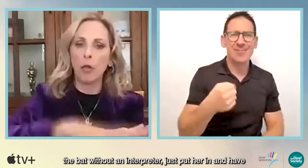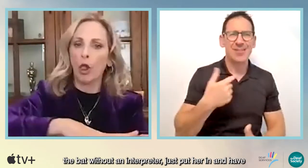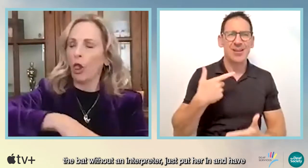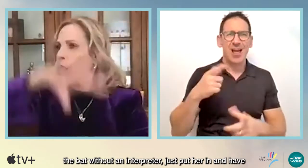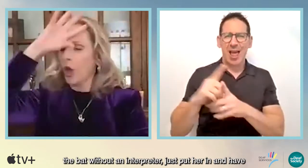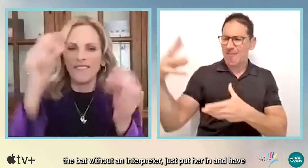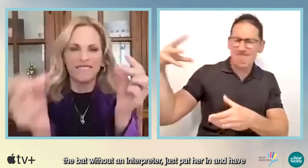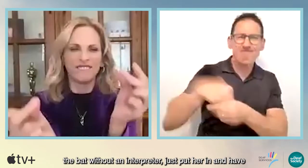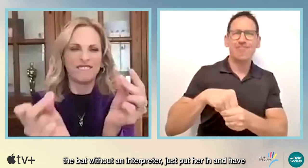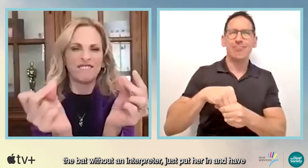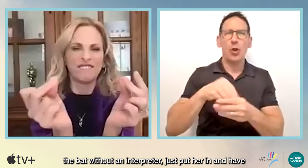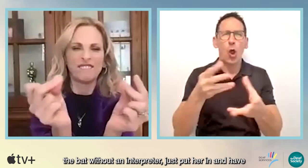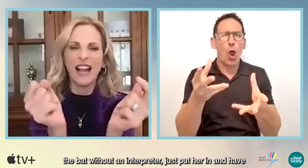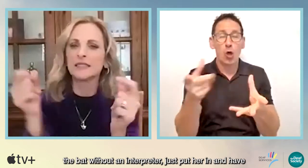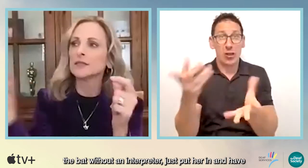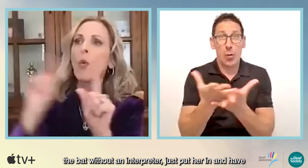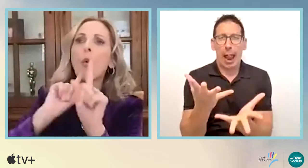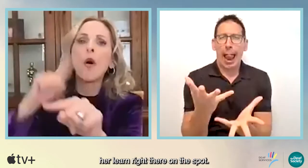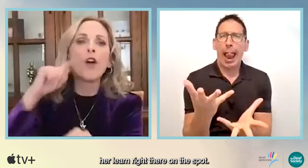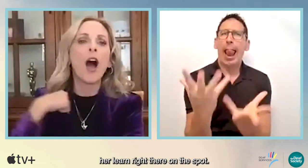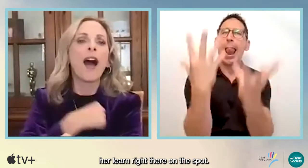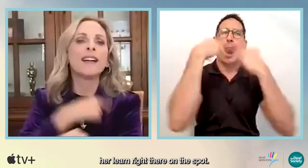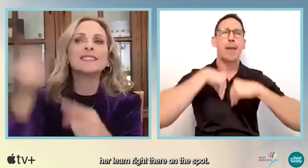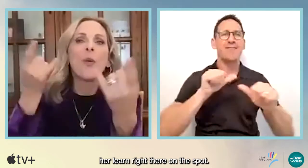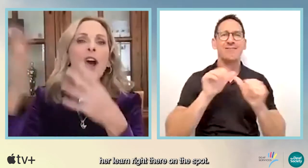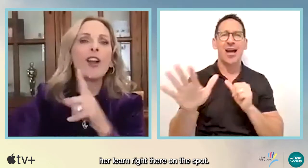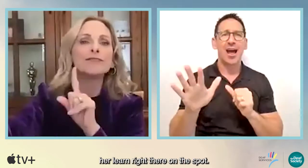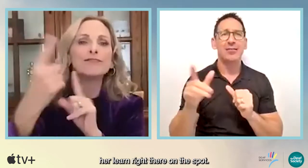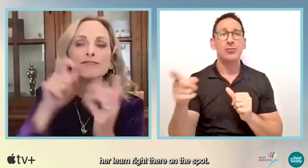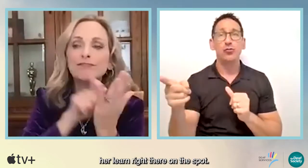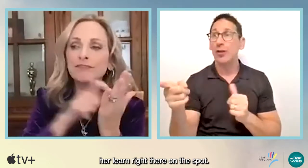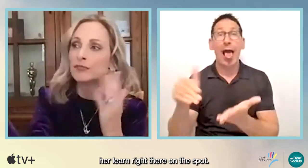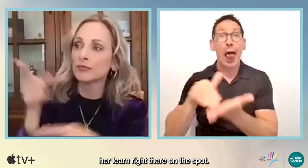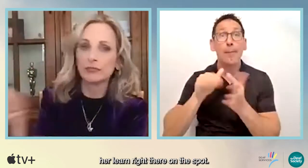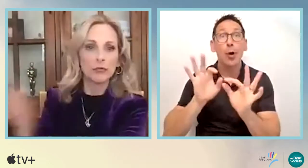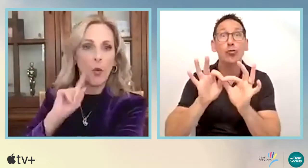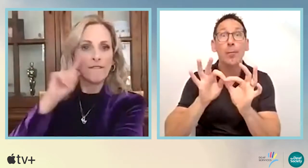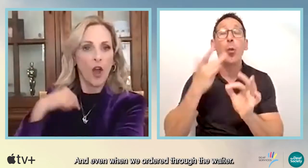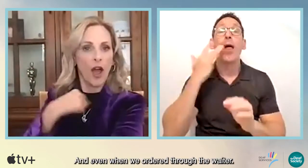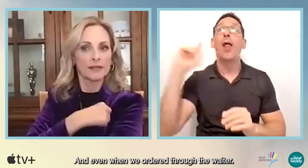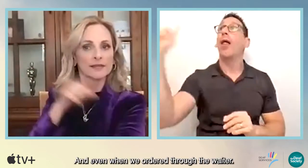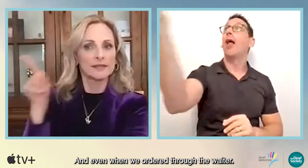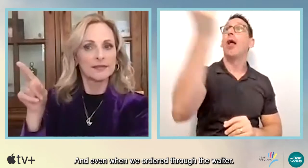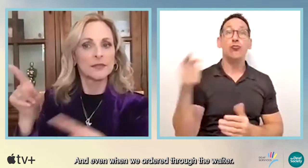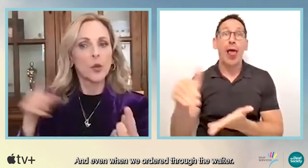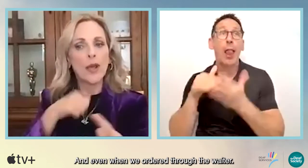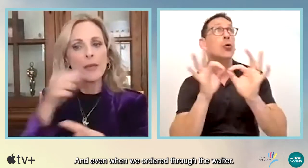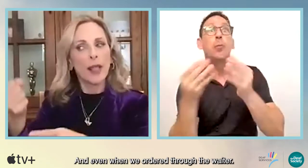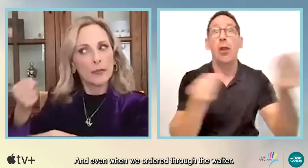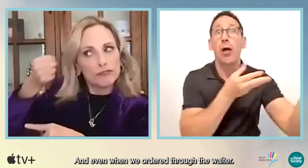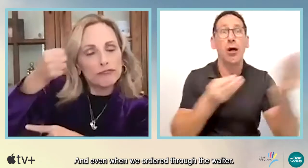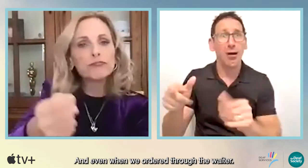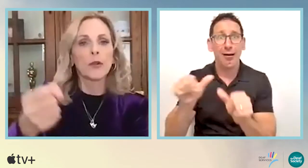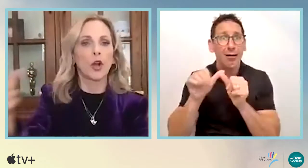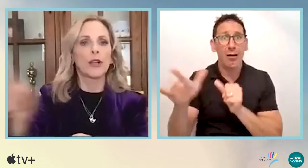put her in and have her learn right there on the spot. And even when we ordered through the